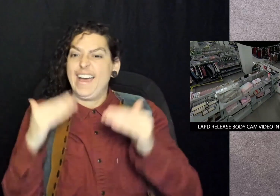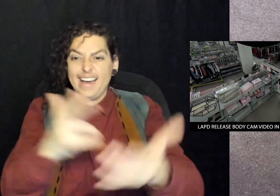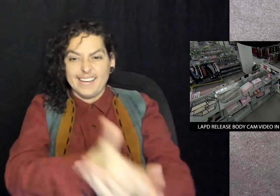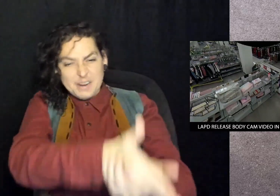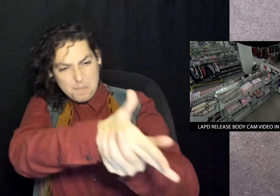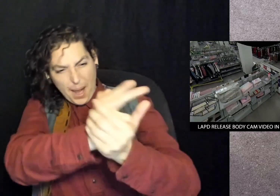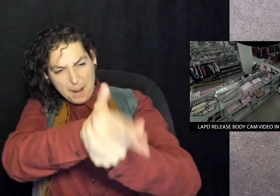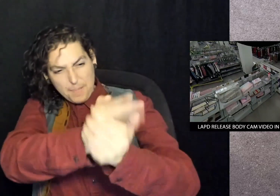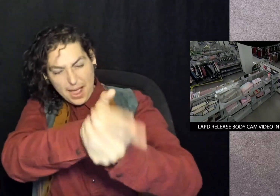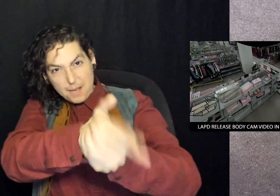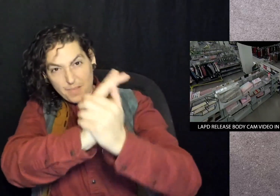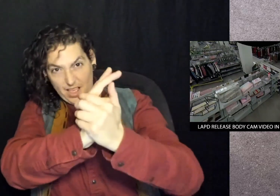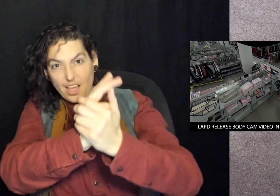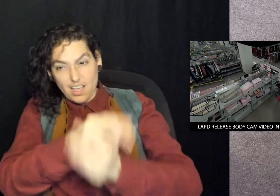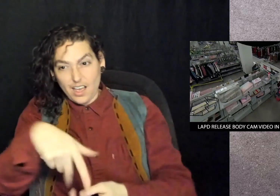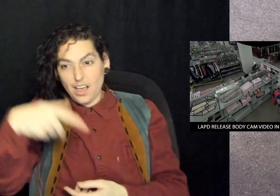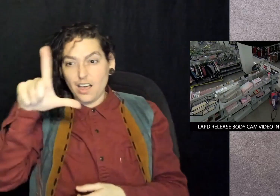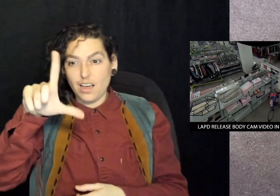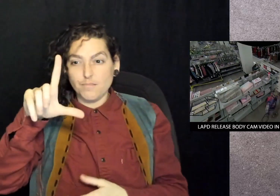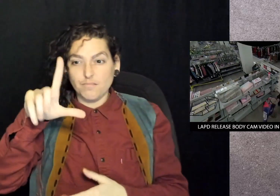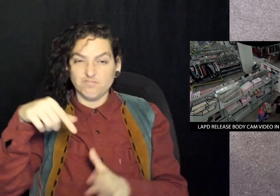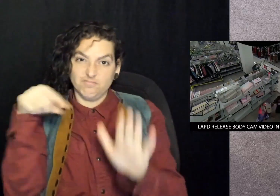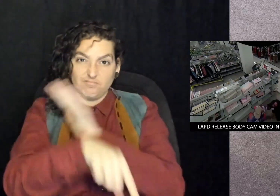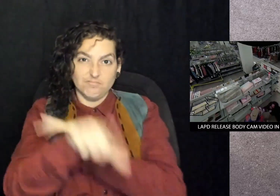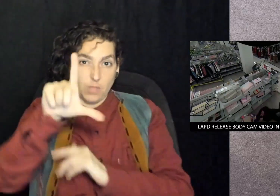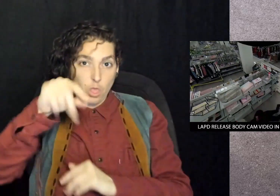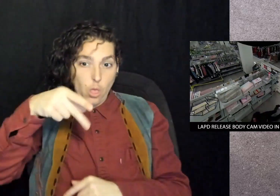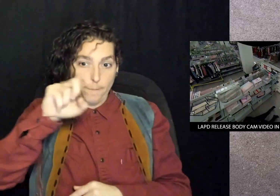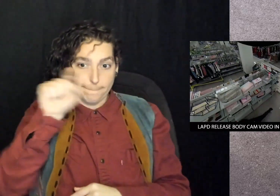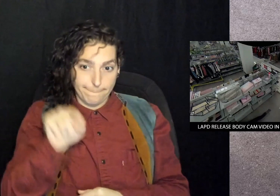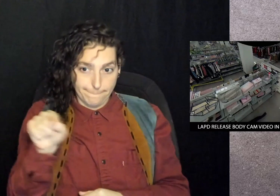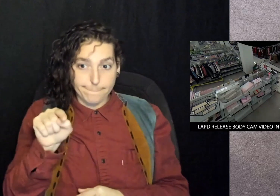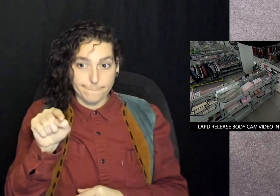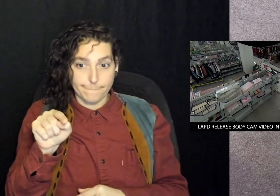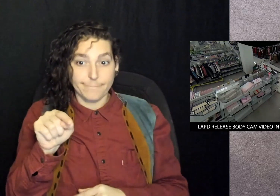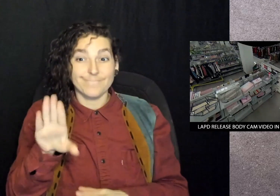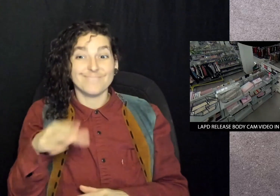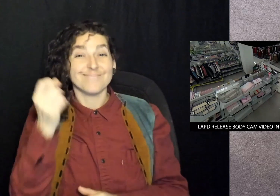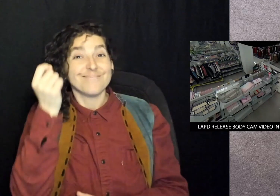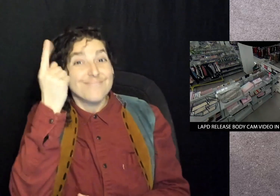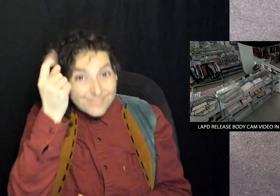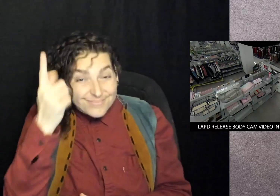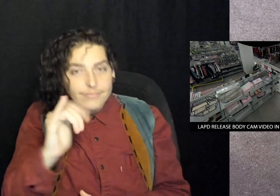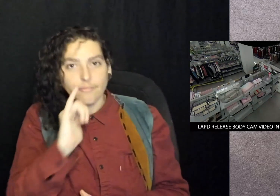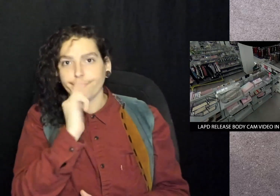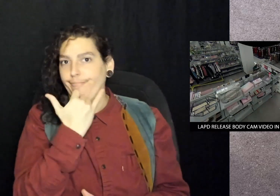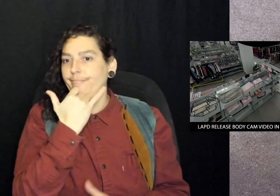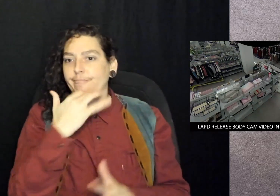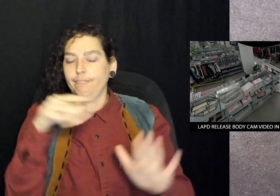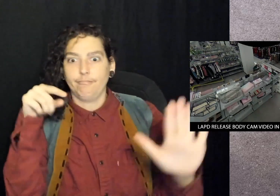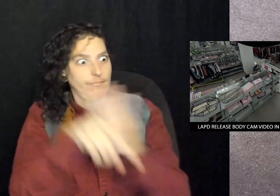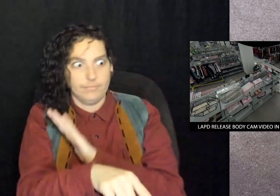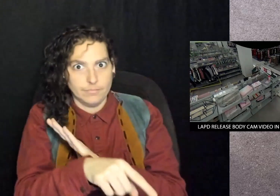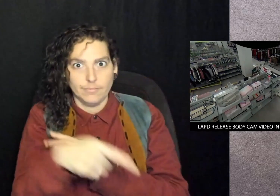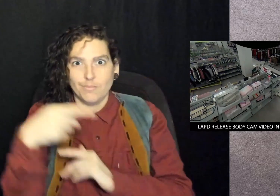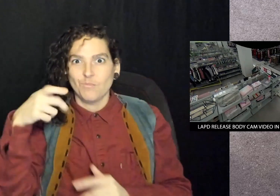That's when officers opened fire, killing Lopez and accidentally killing Peralta.